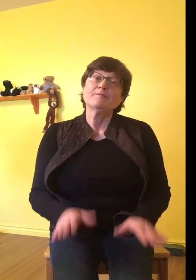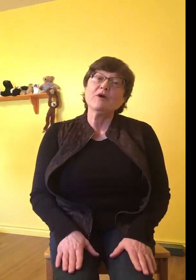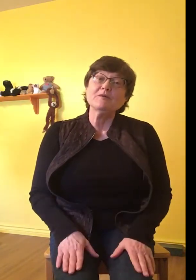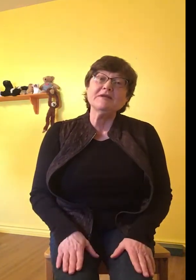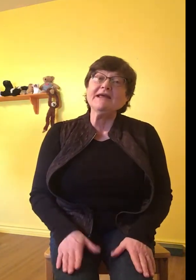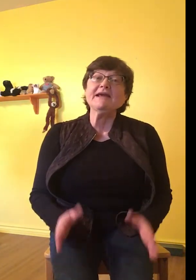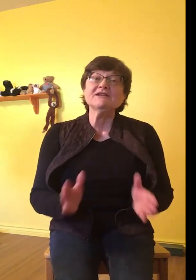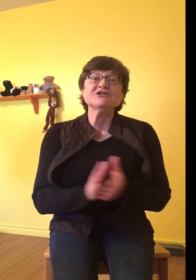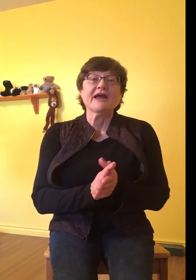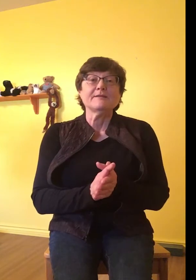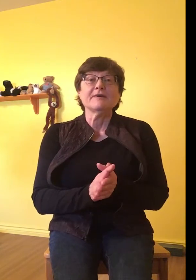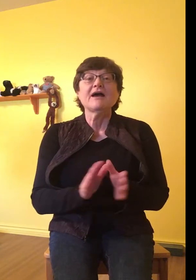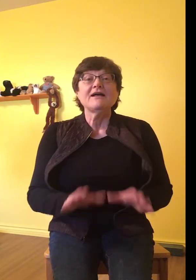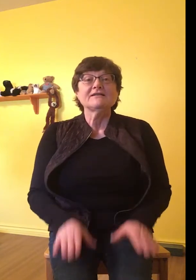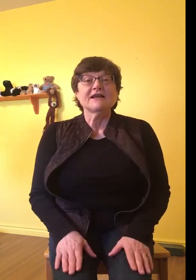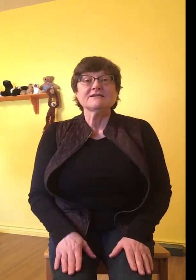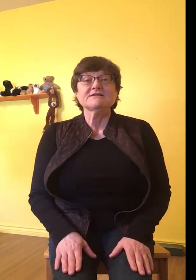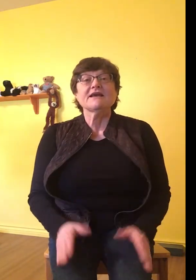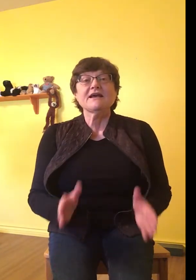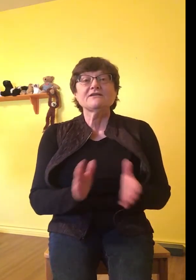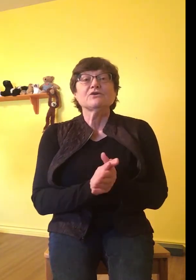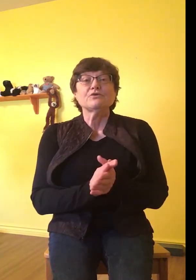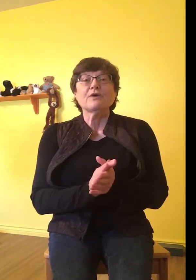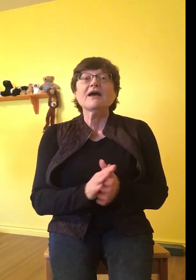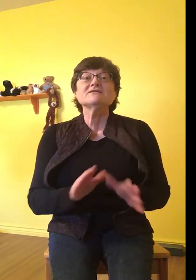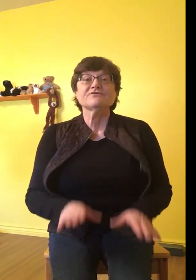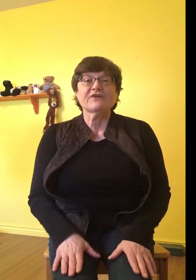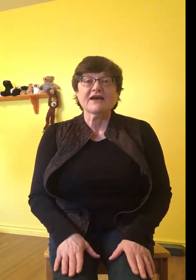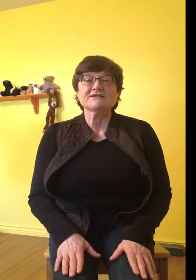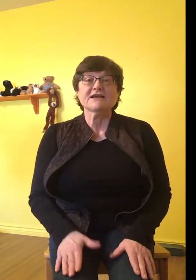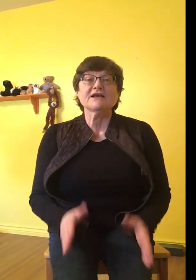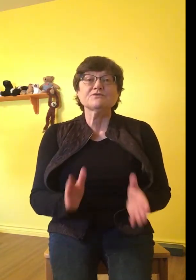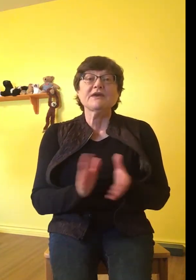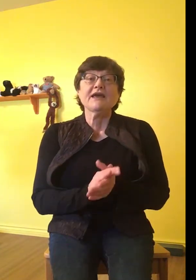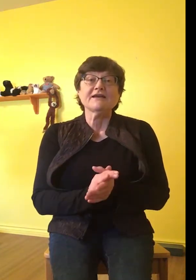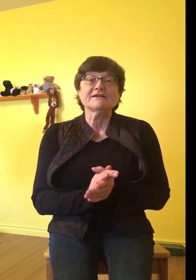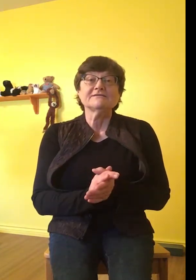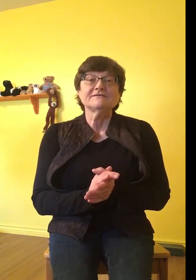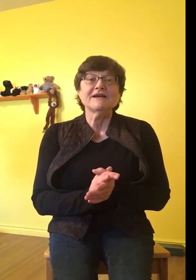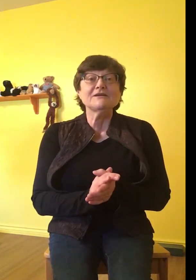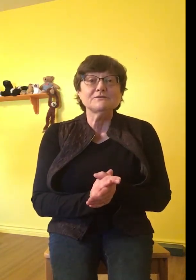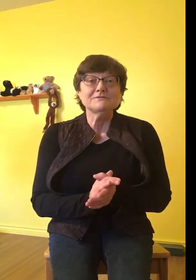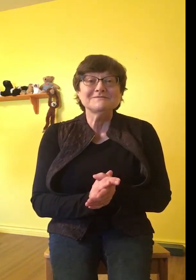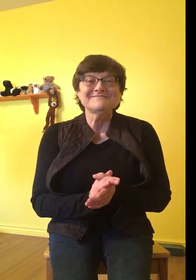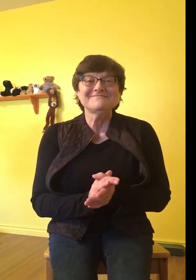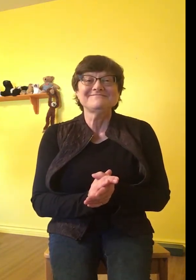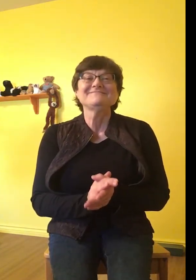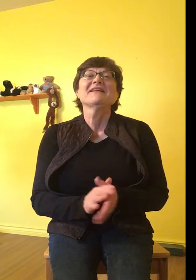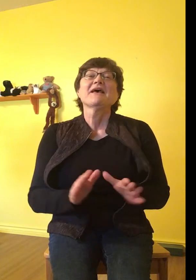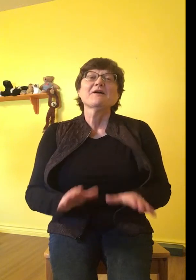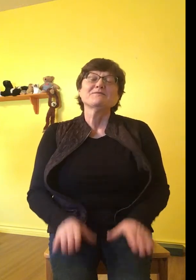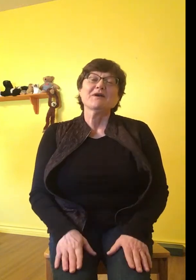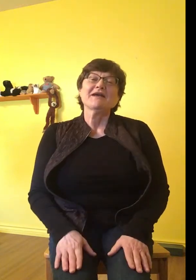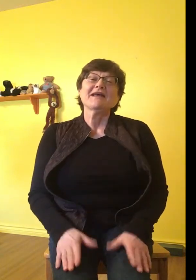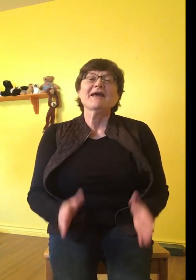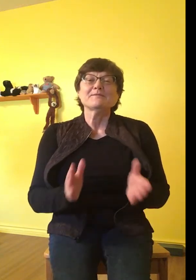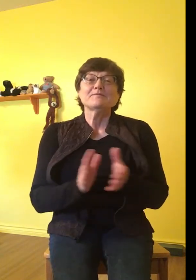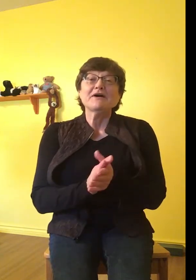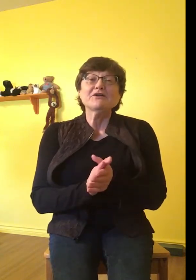marmalade and jam. Let's say hello as fast as we can. Hello. Bread and butter,